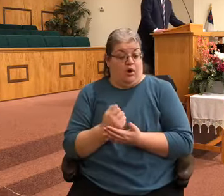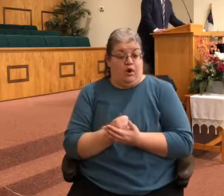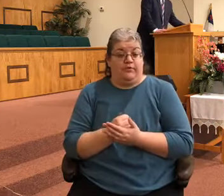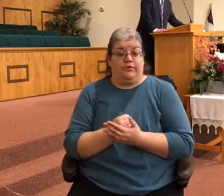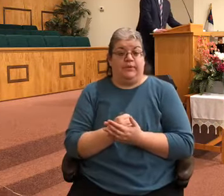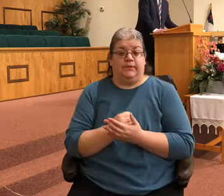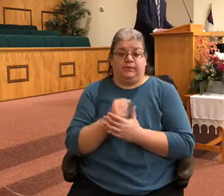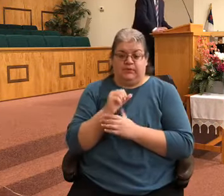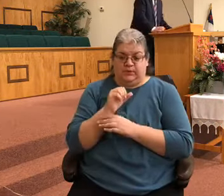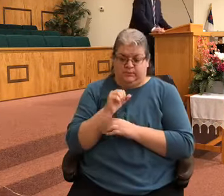in prayer